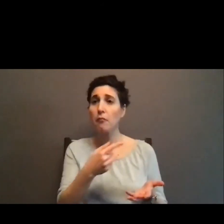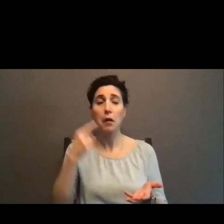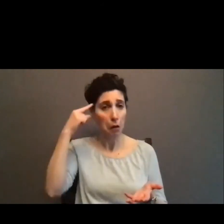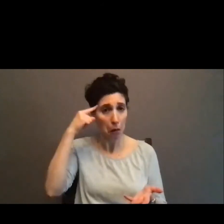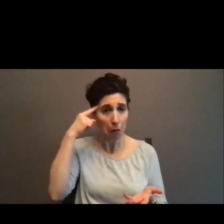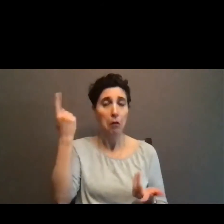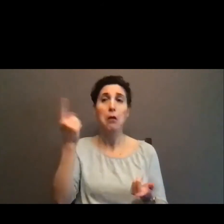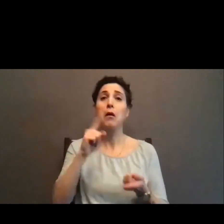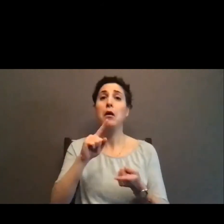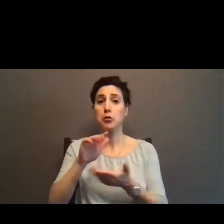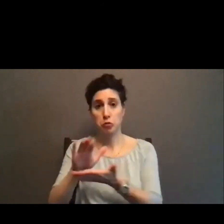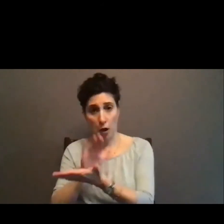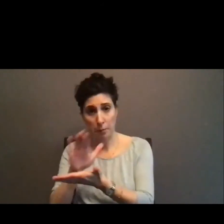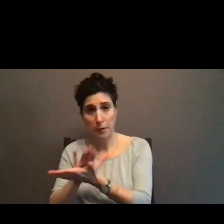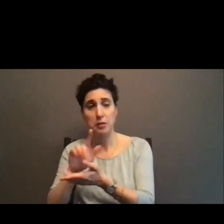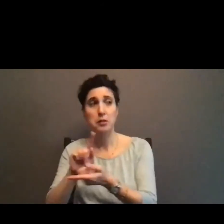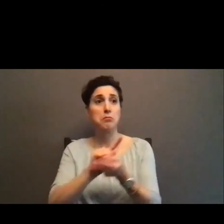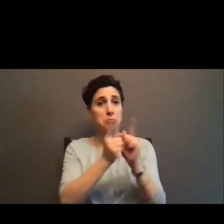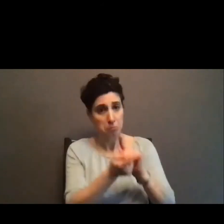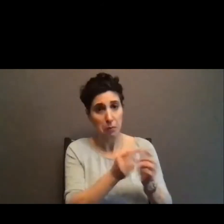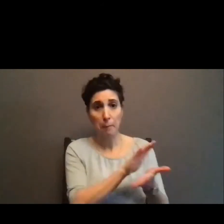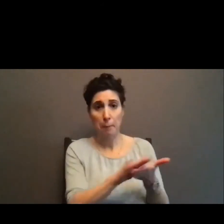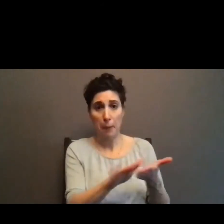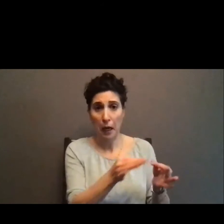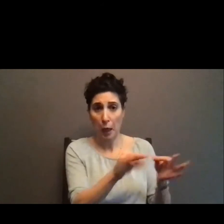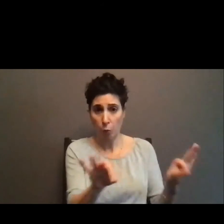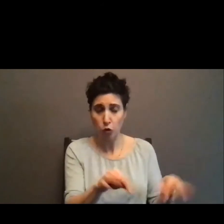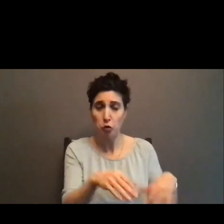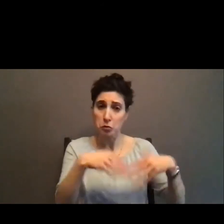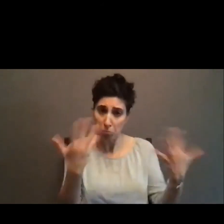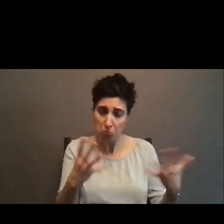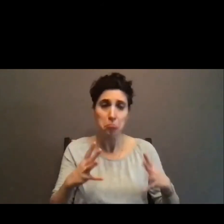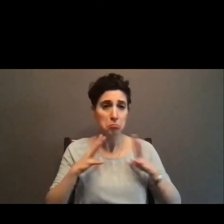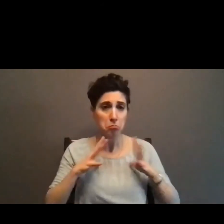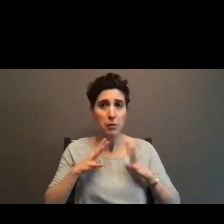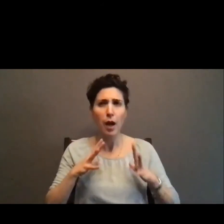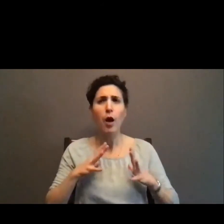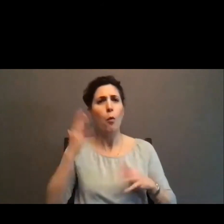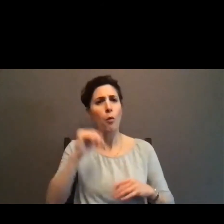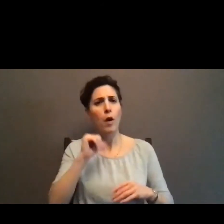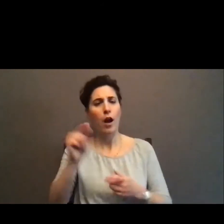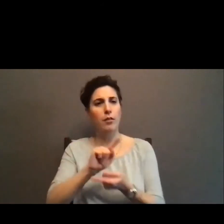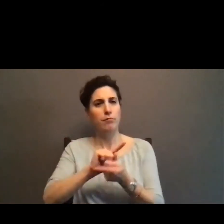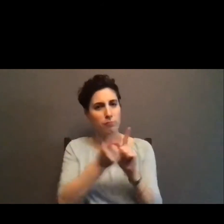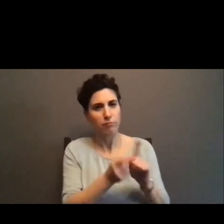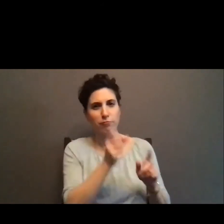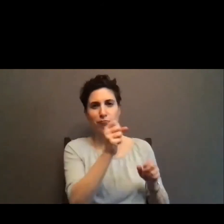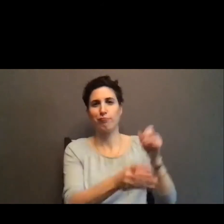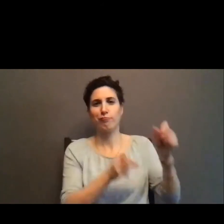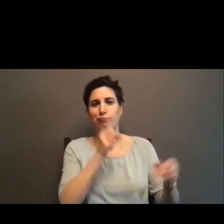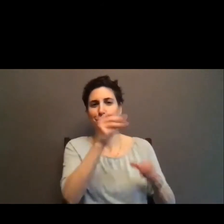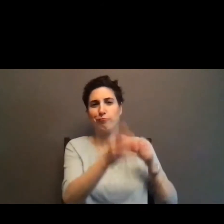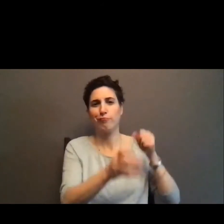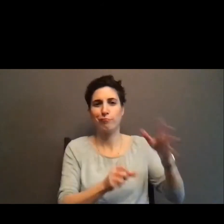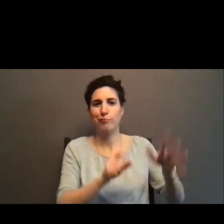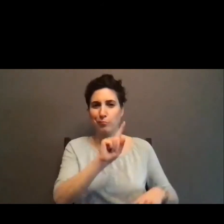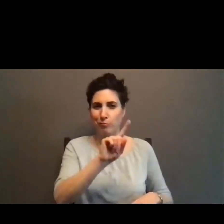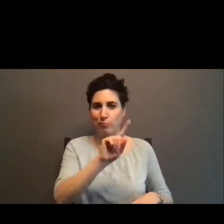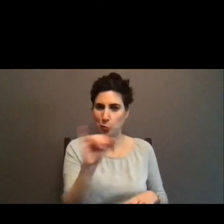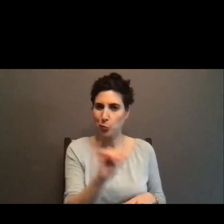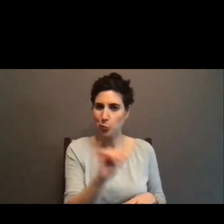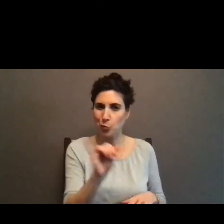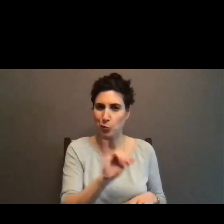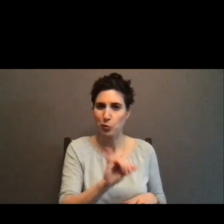documents into plain language, but we also need to start thinking about translating more things into ASL and not just,